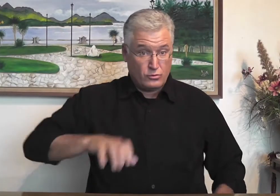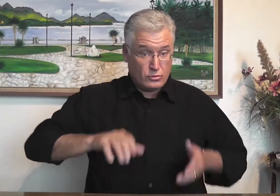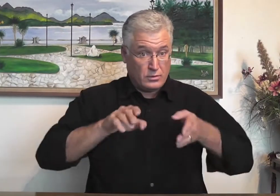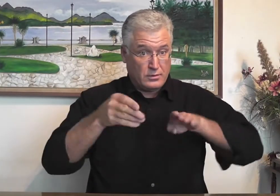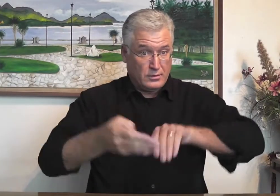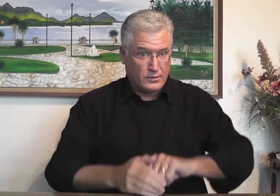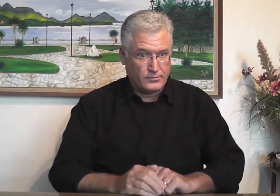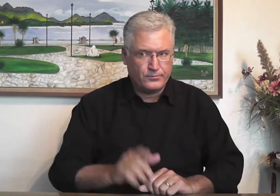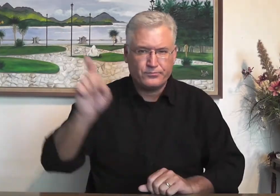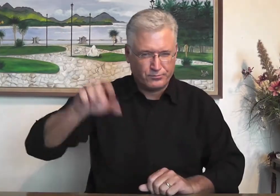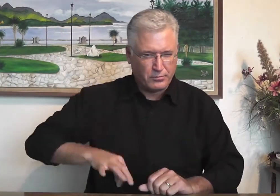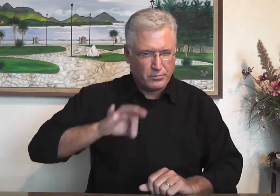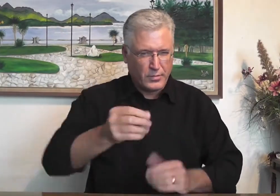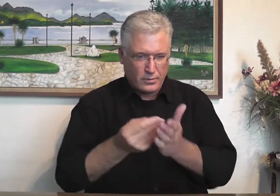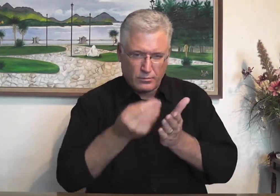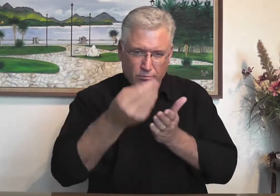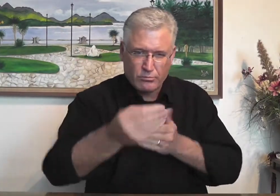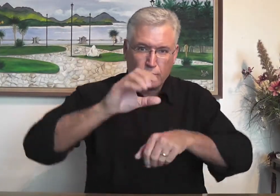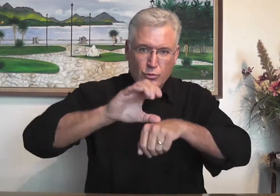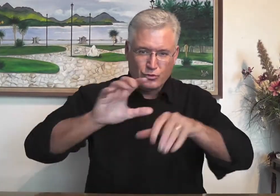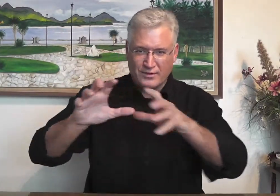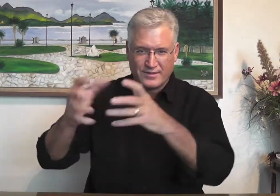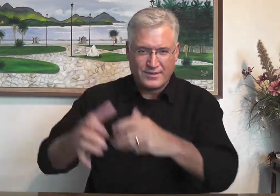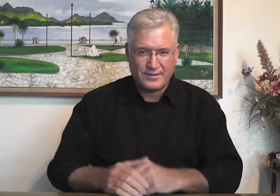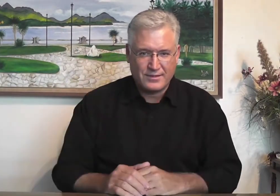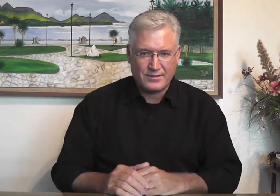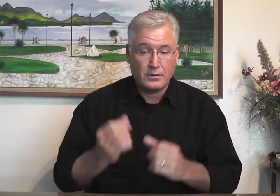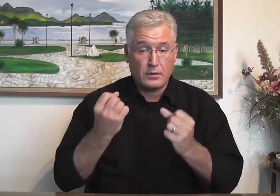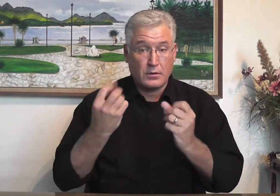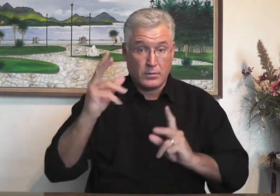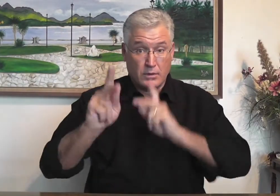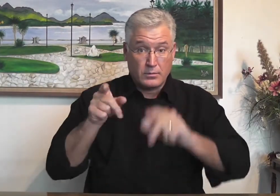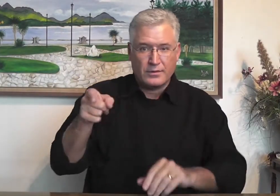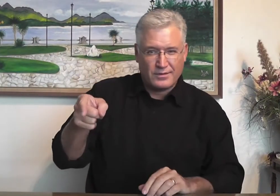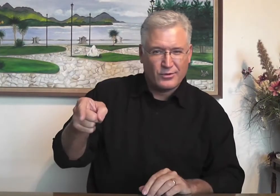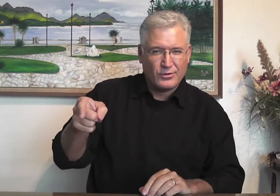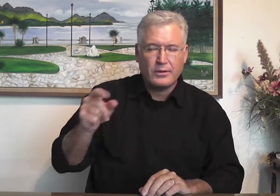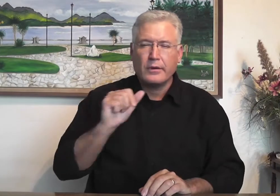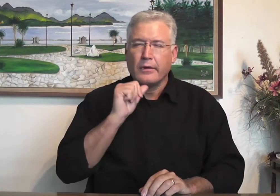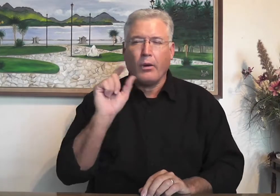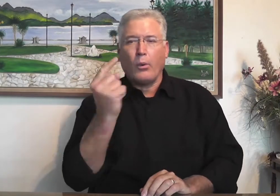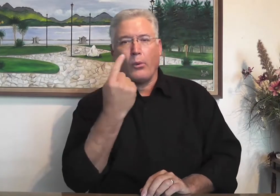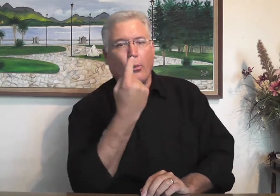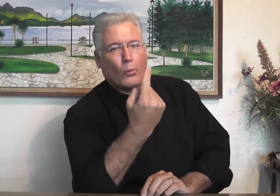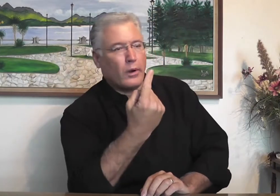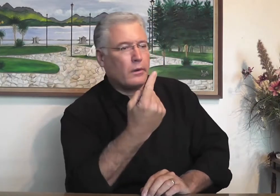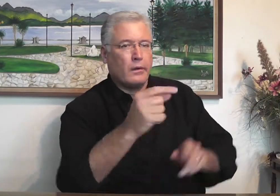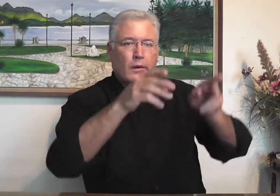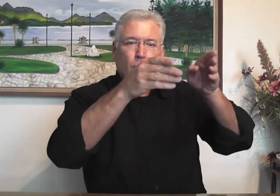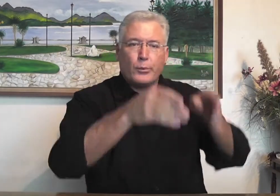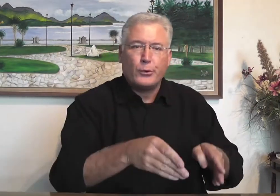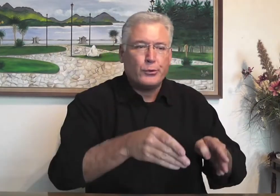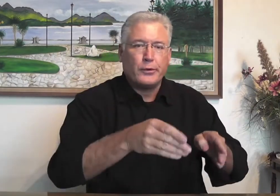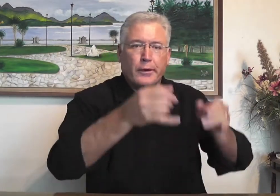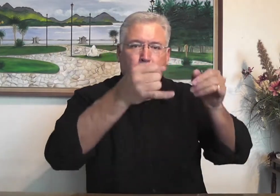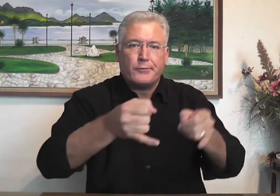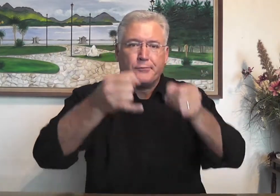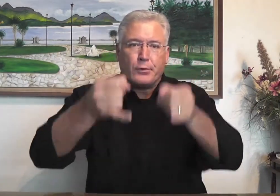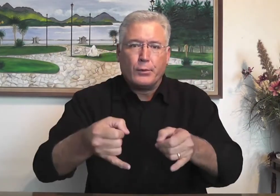and broad land. Christ died. He redeemed a group of people, not only one person,